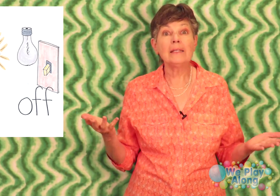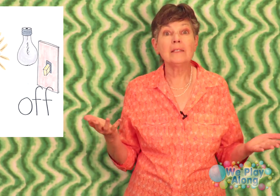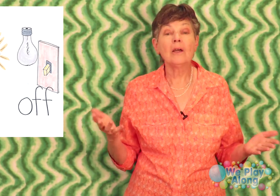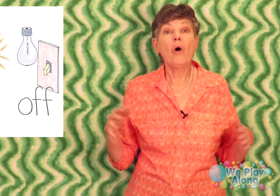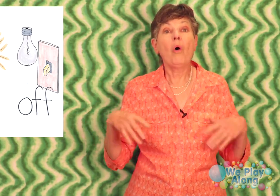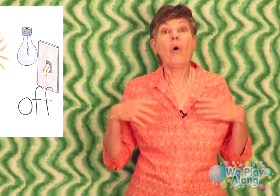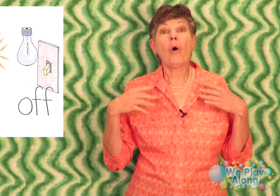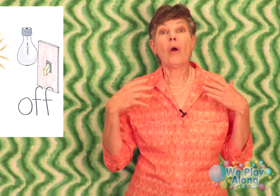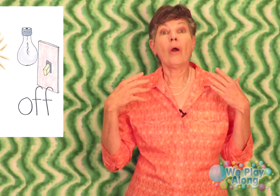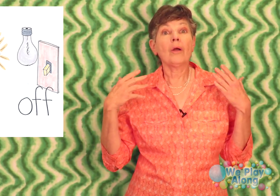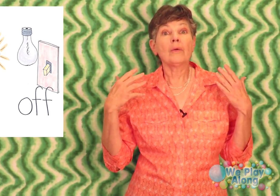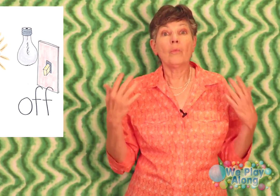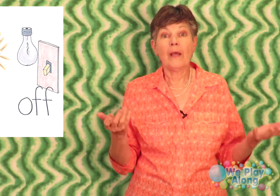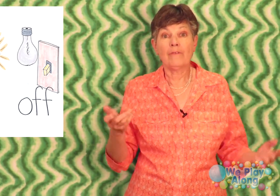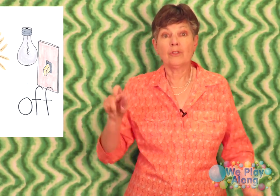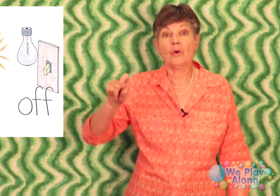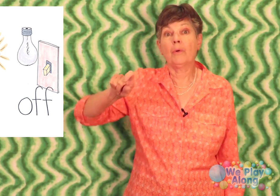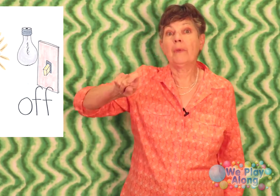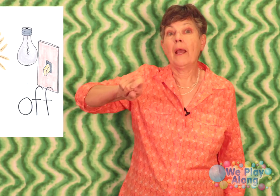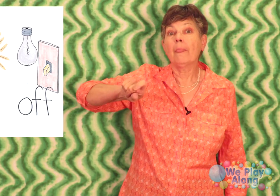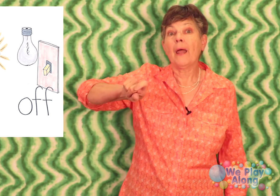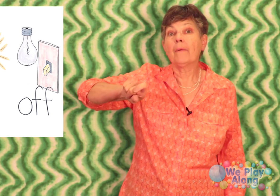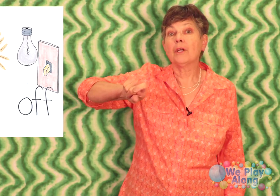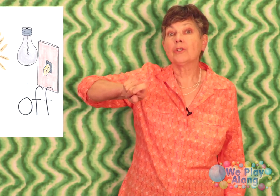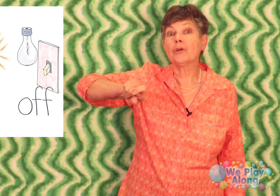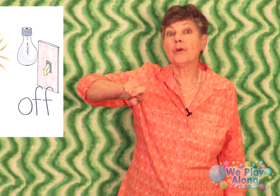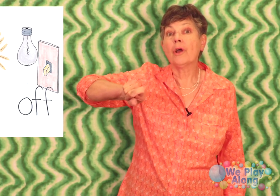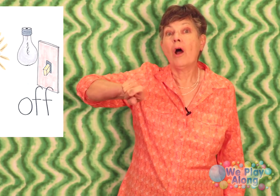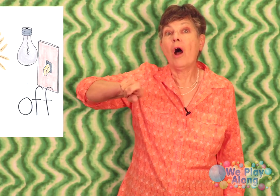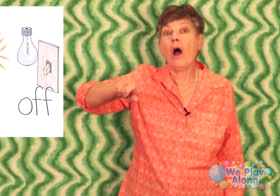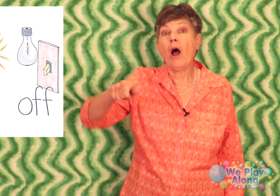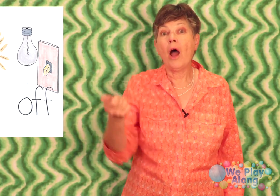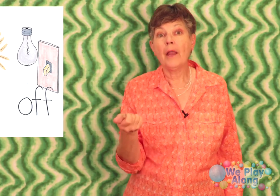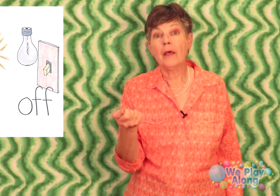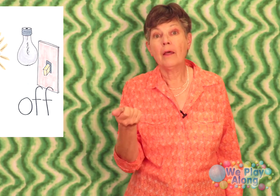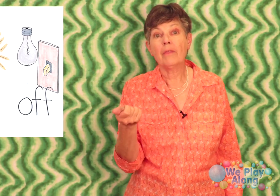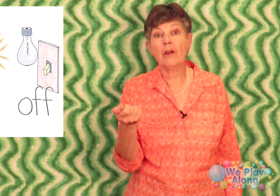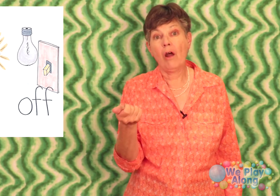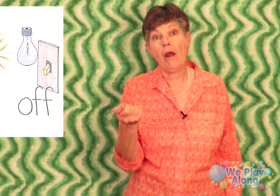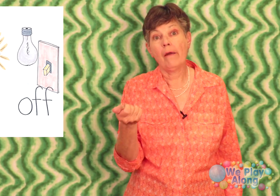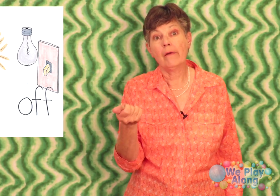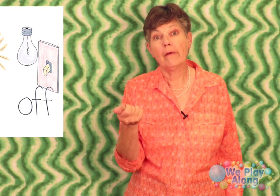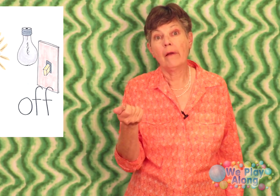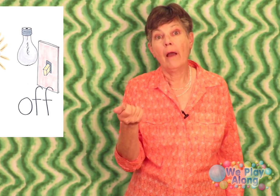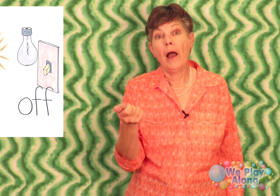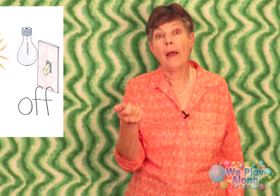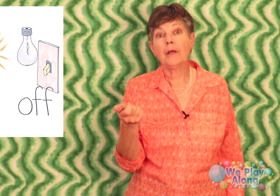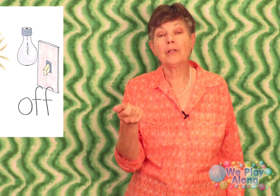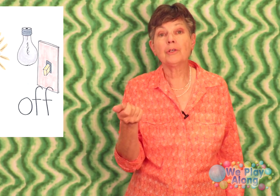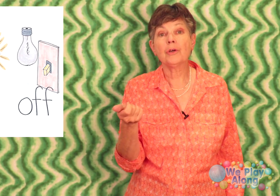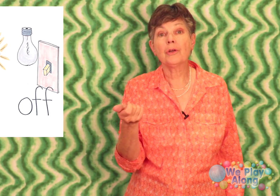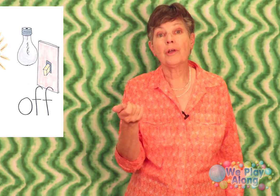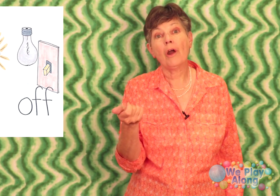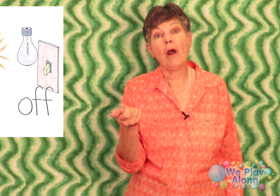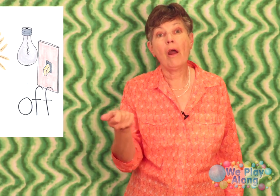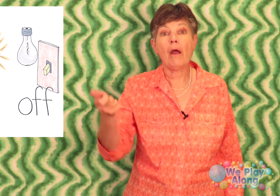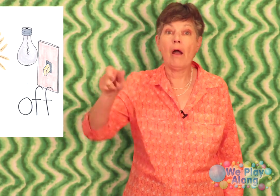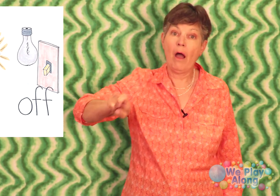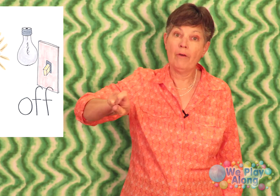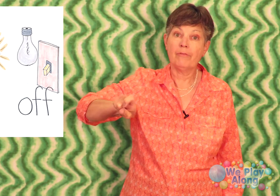or whatever so it'd be I'm going to turn on the car I'm going to turn the car off